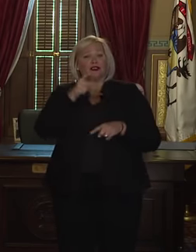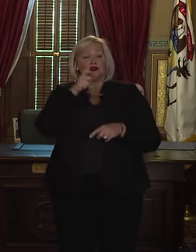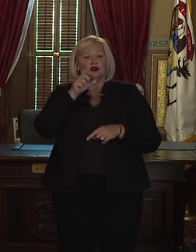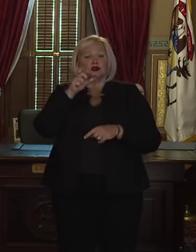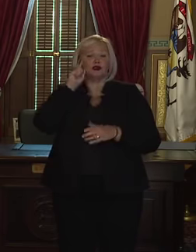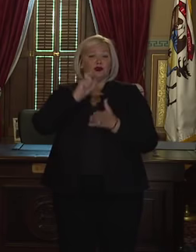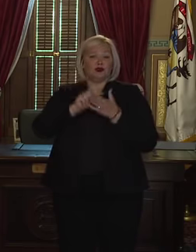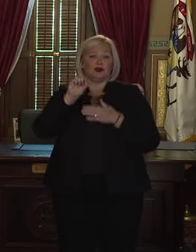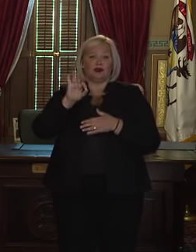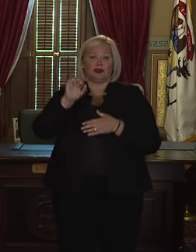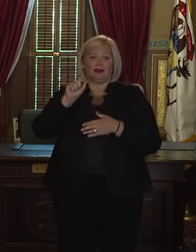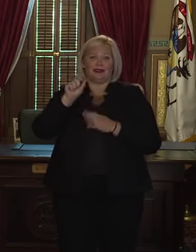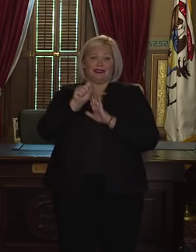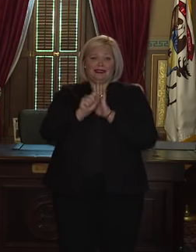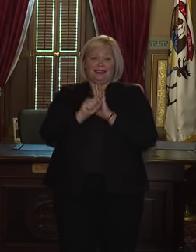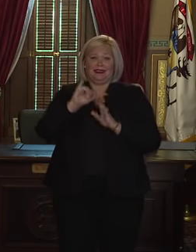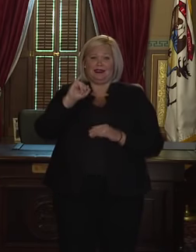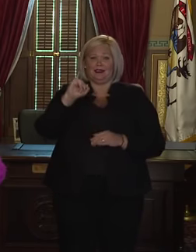Jocelyn Benson.